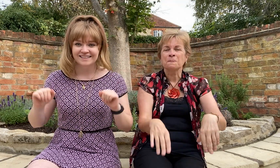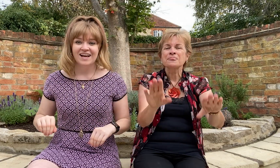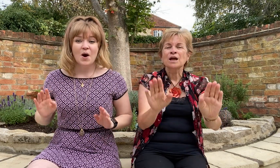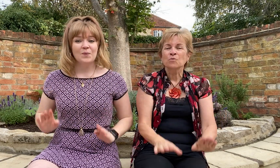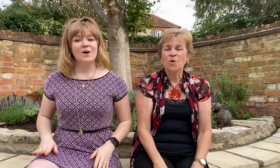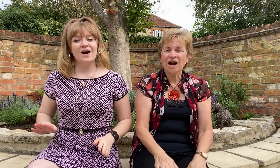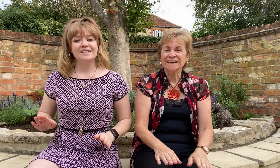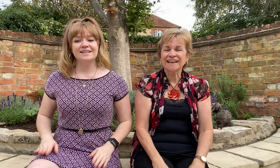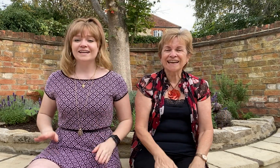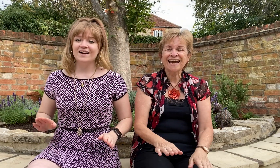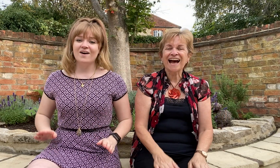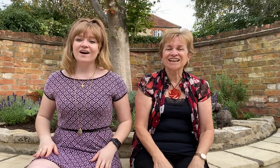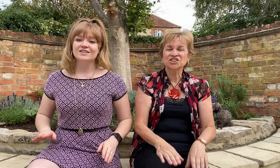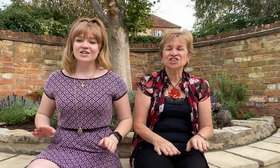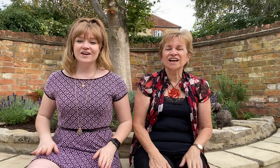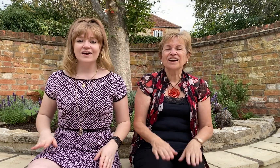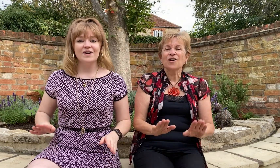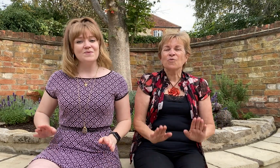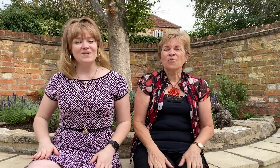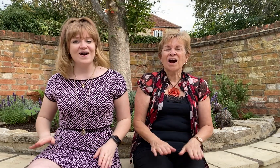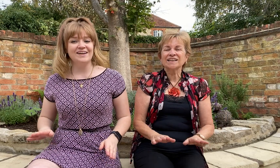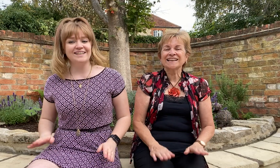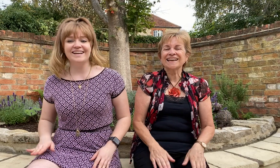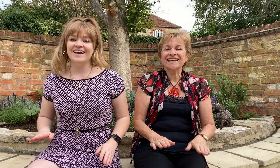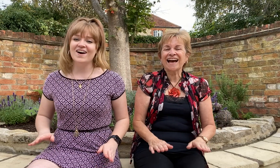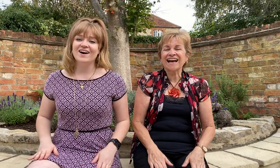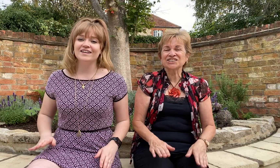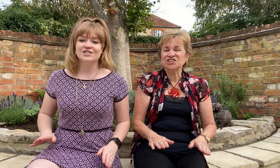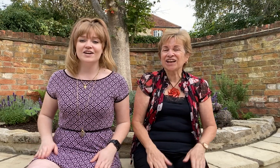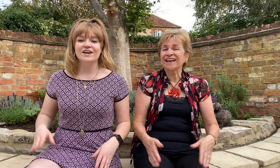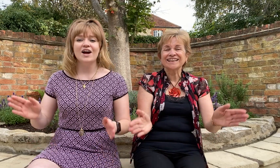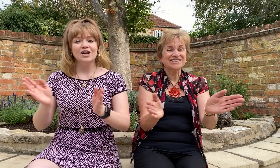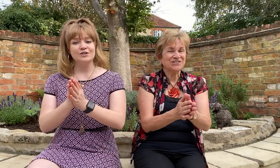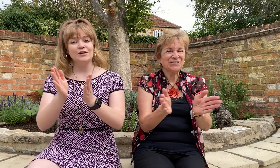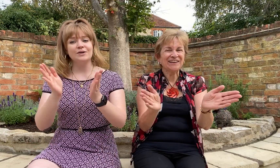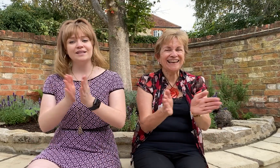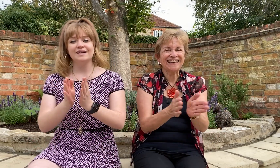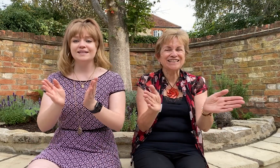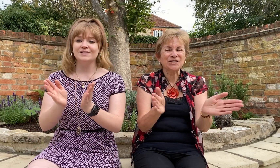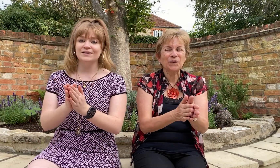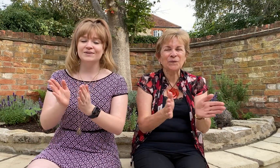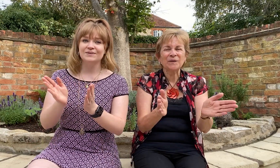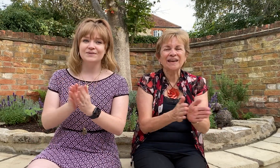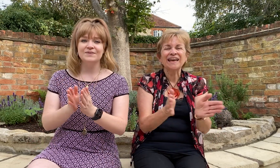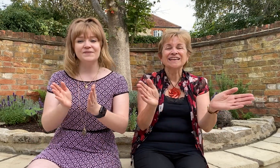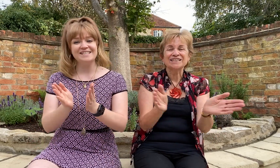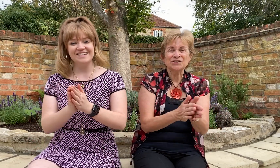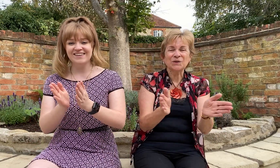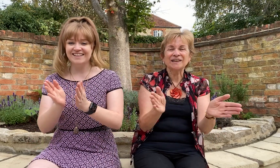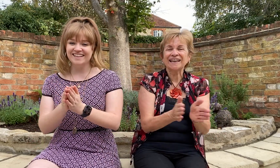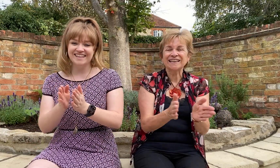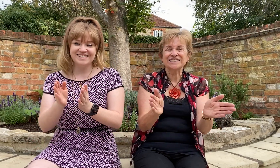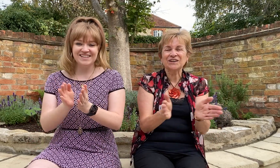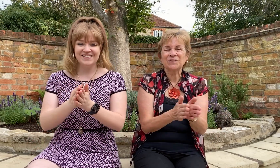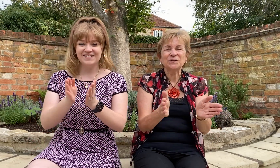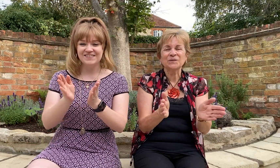Waddley Archer, Waddley Archer Doodly-doo, doodly-doo